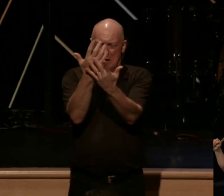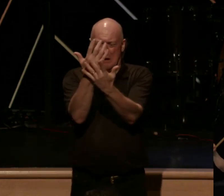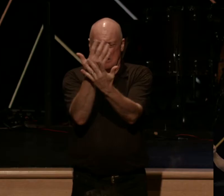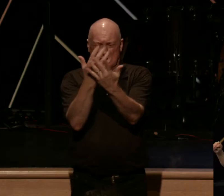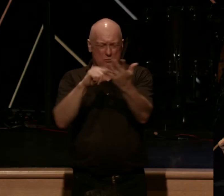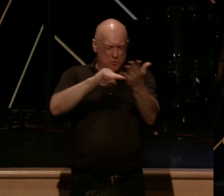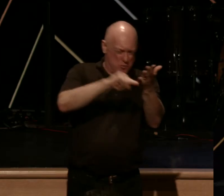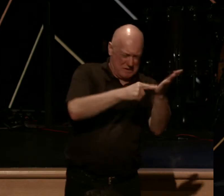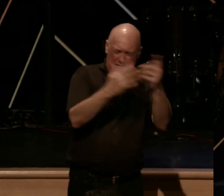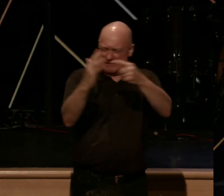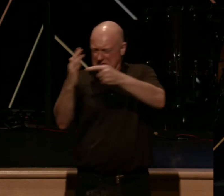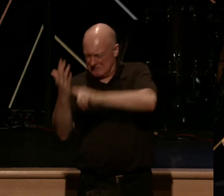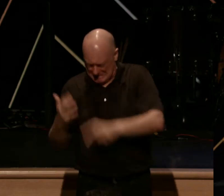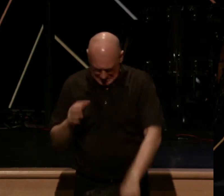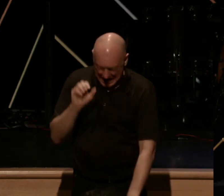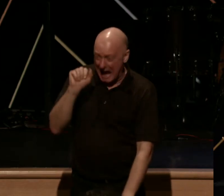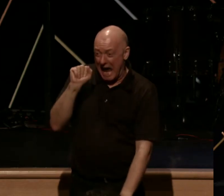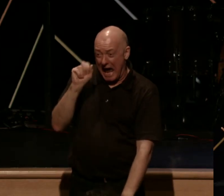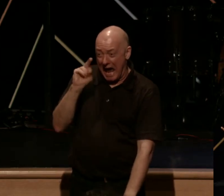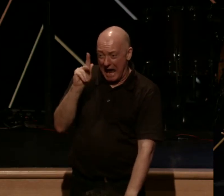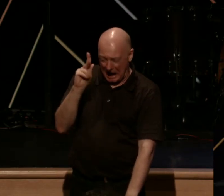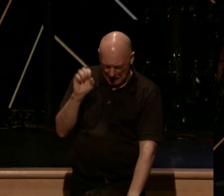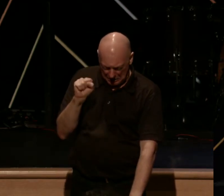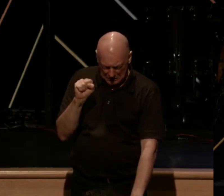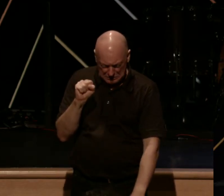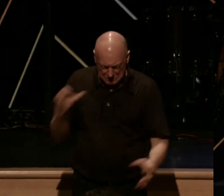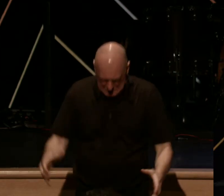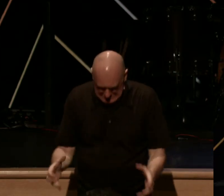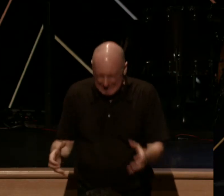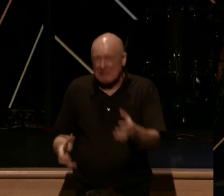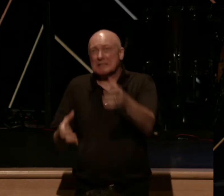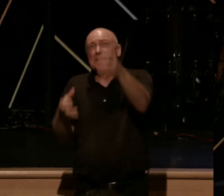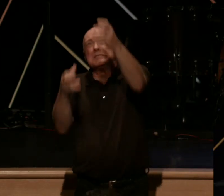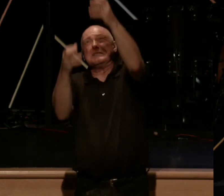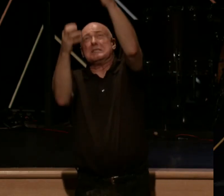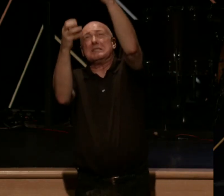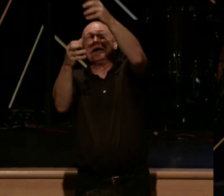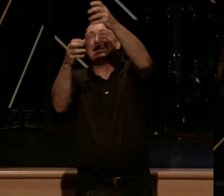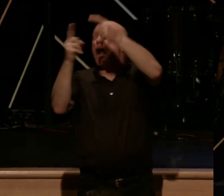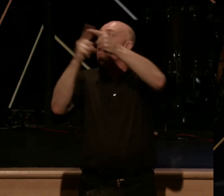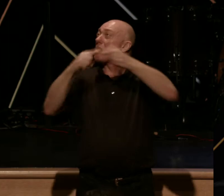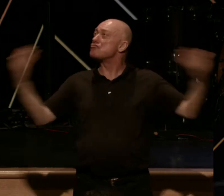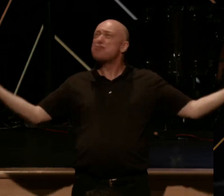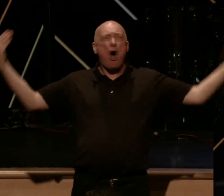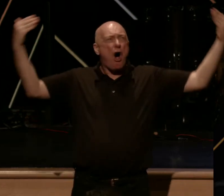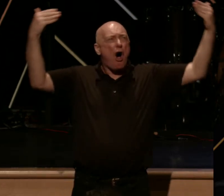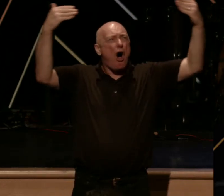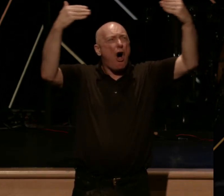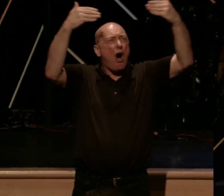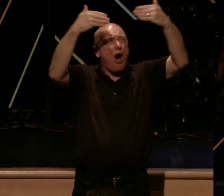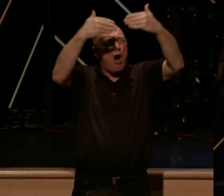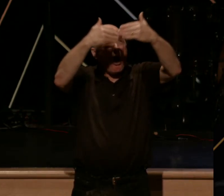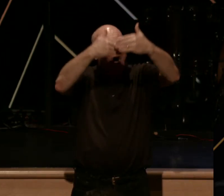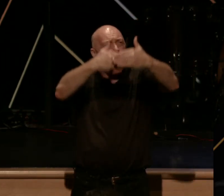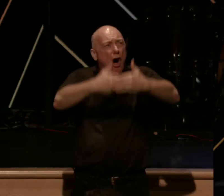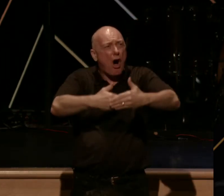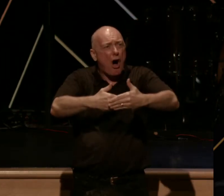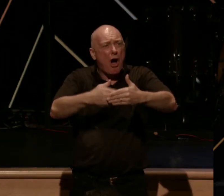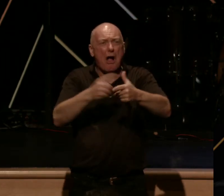wrists and through his ankles he was lifted up. And then as that darkness fell, as that darkness fell, he bore the full